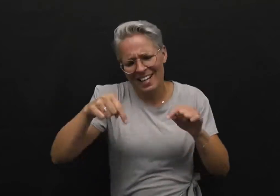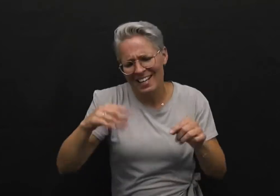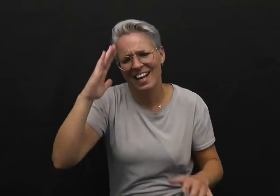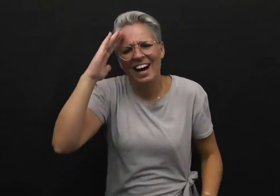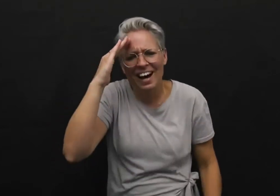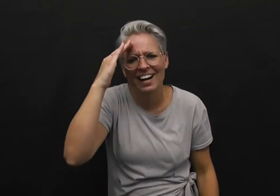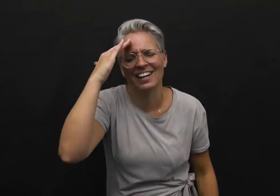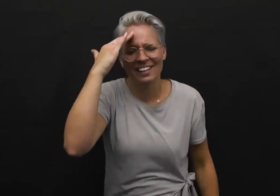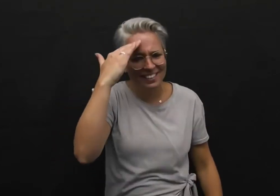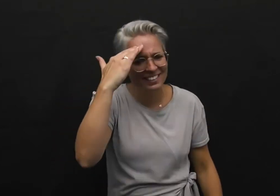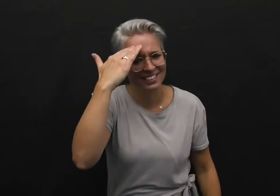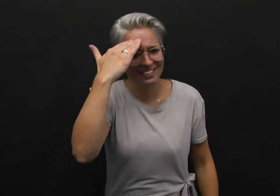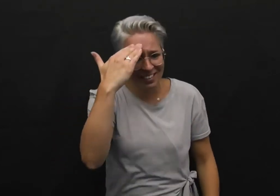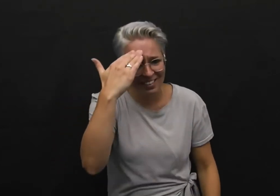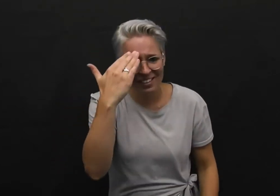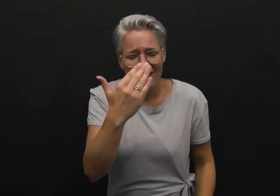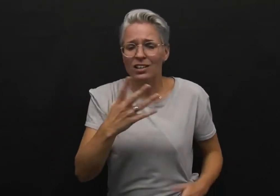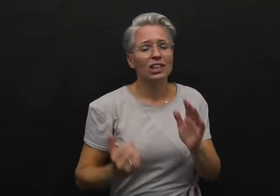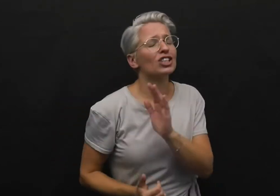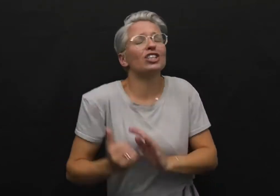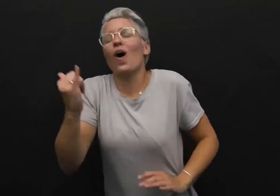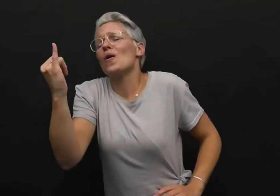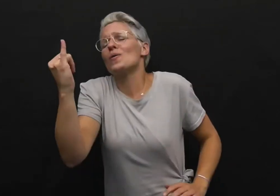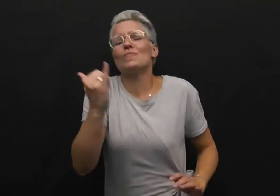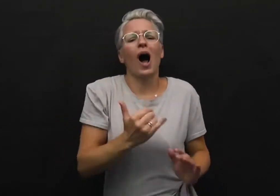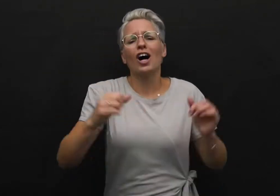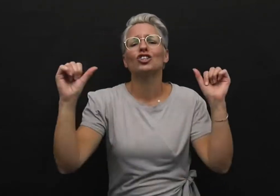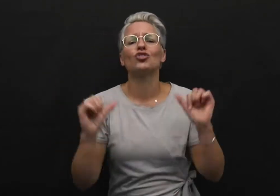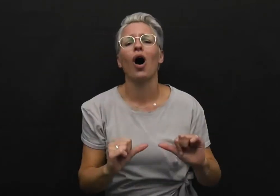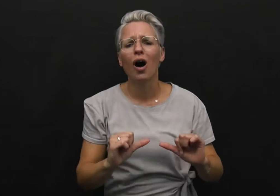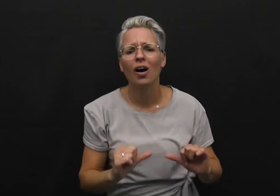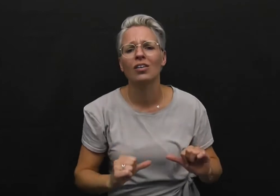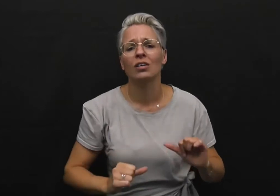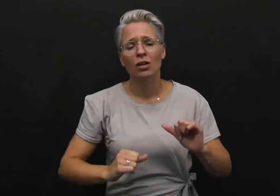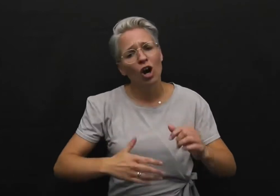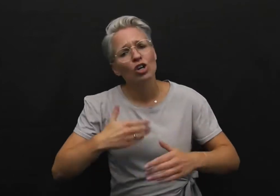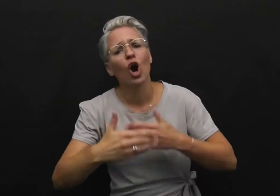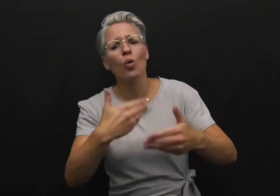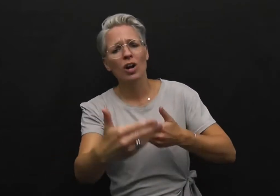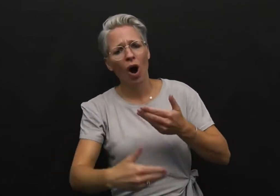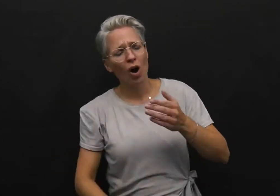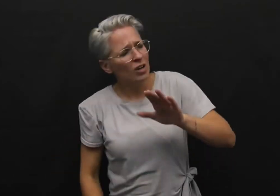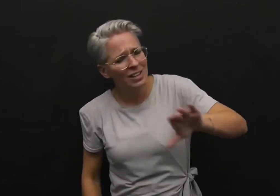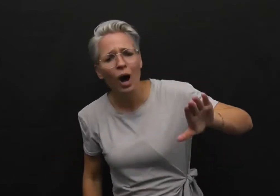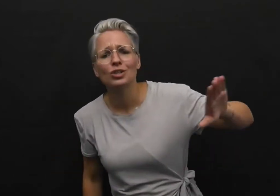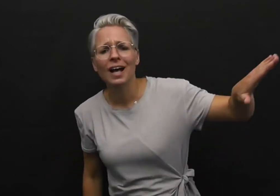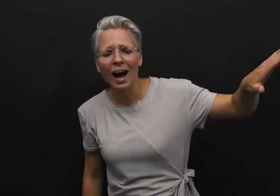tonight Cause there is so much wrong going on outside